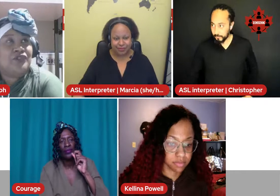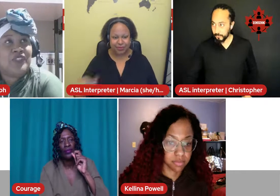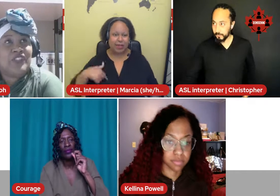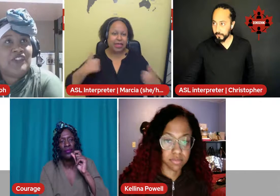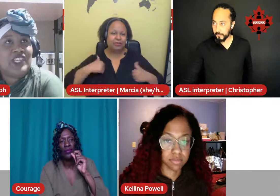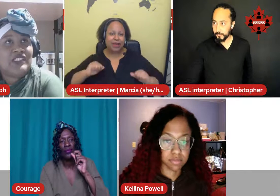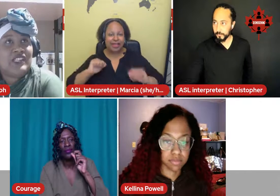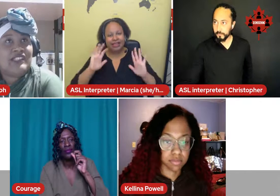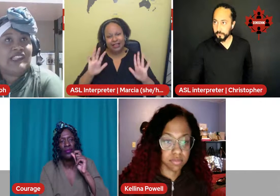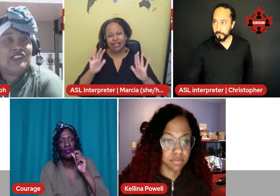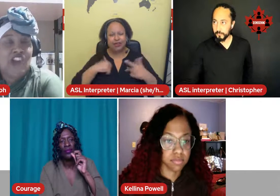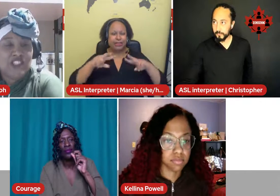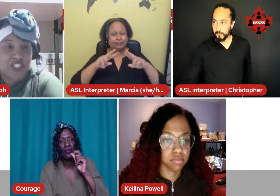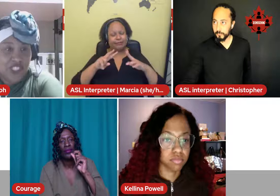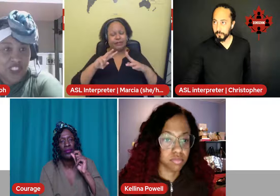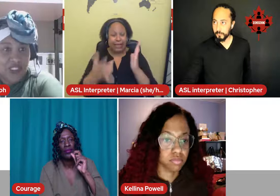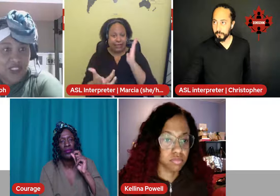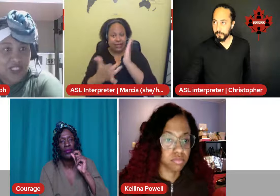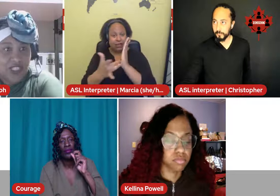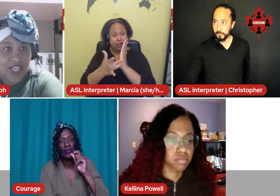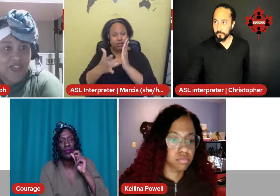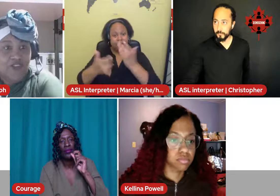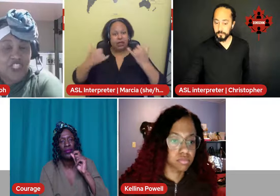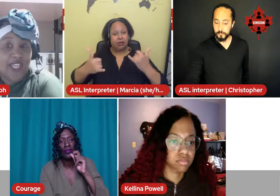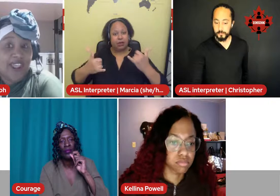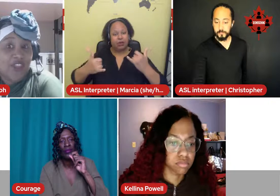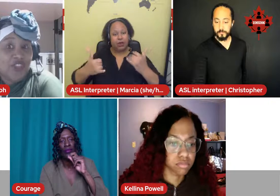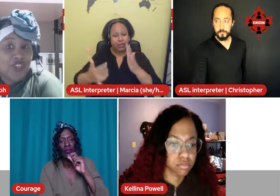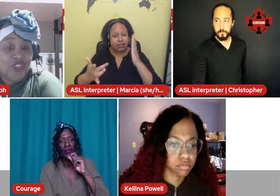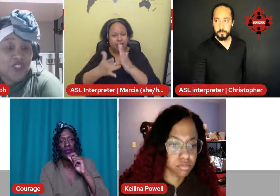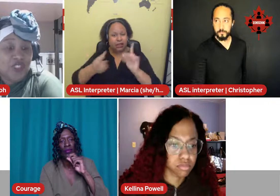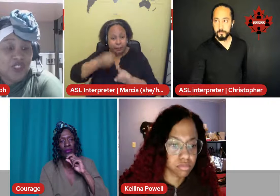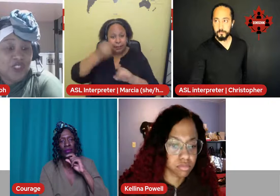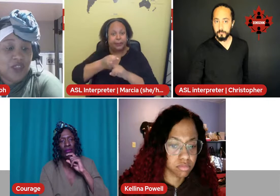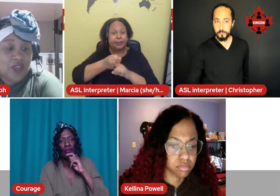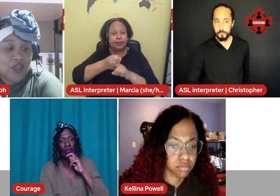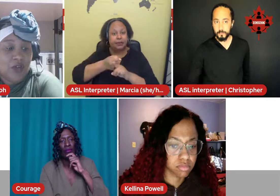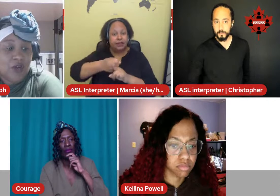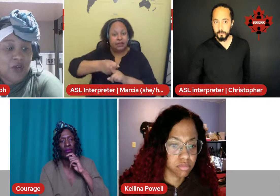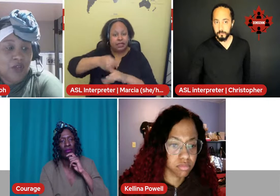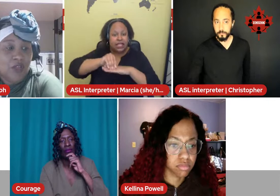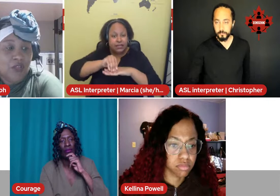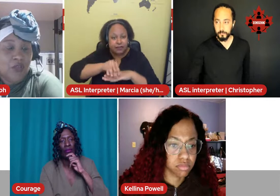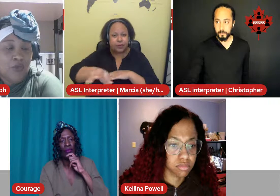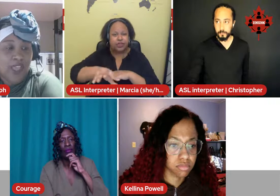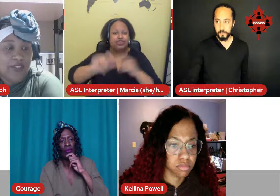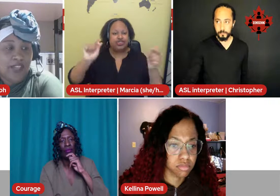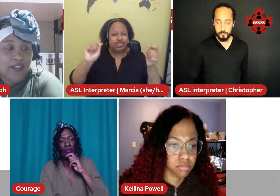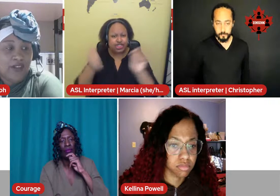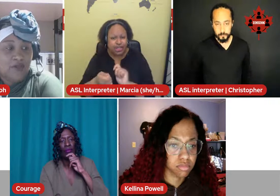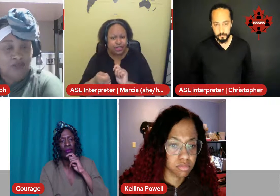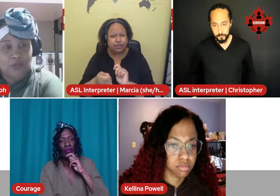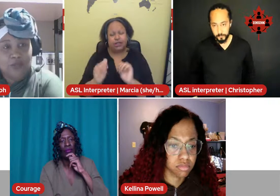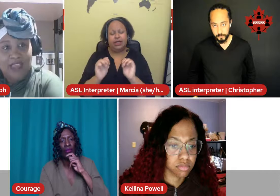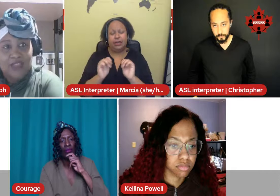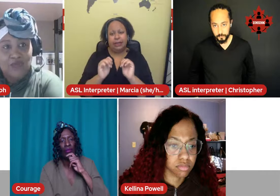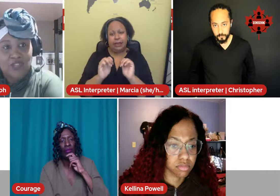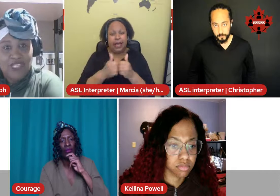you feel things like technology have changed the way that the black community